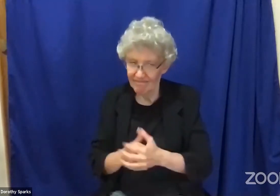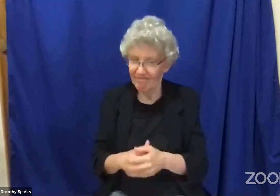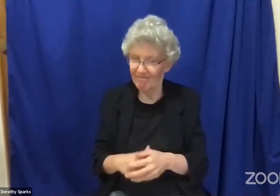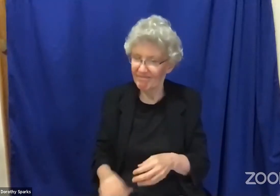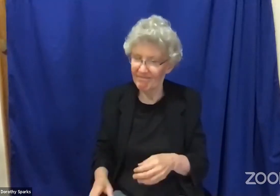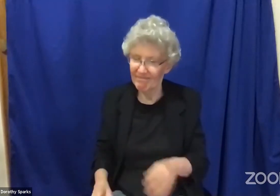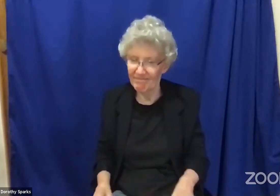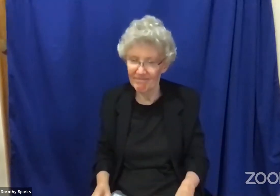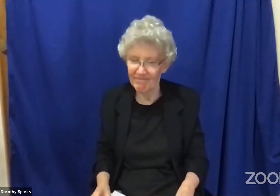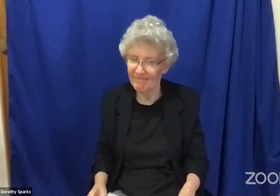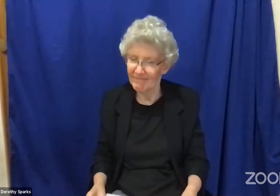system